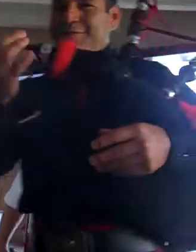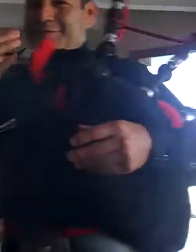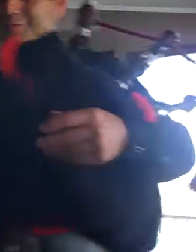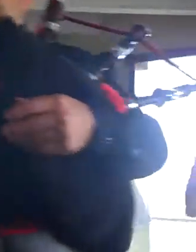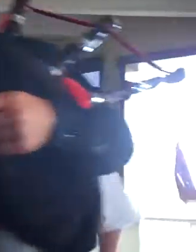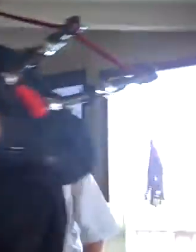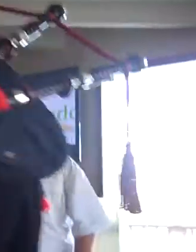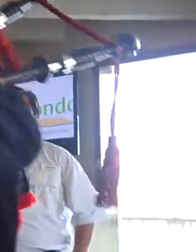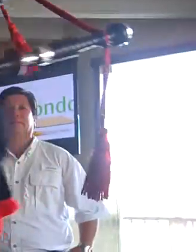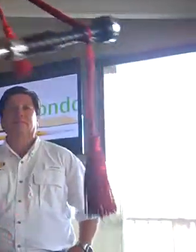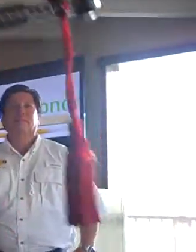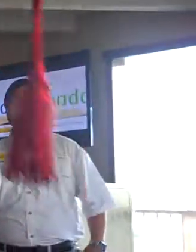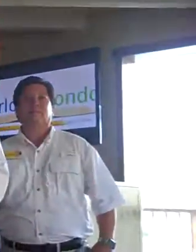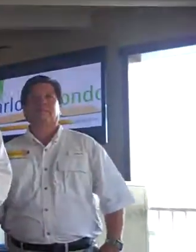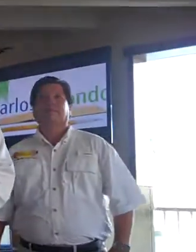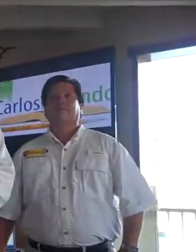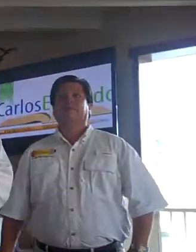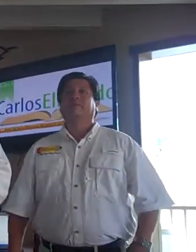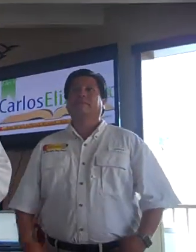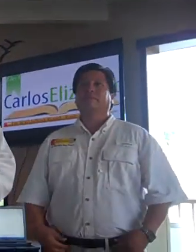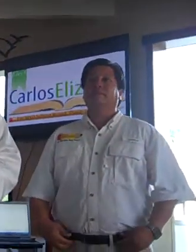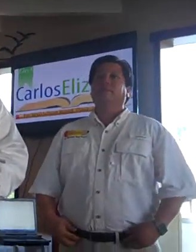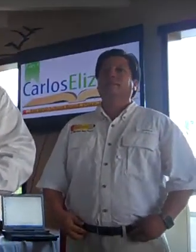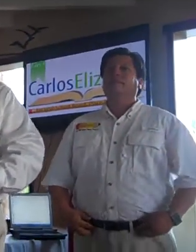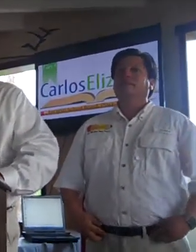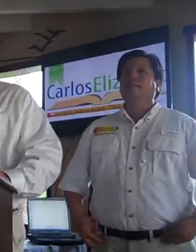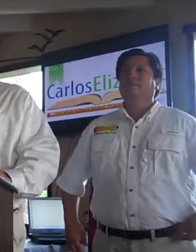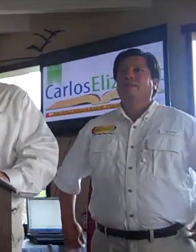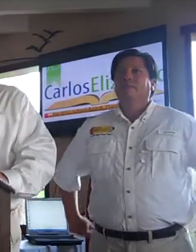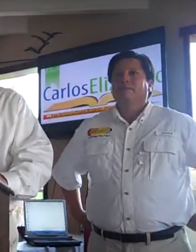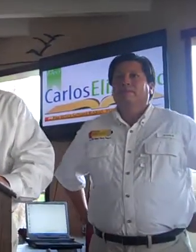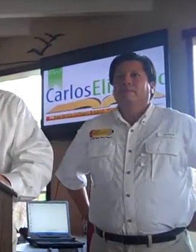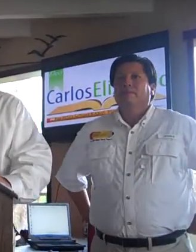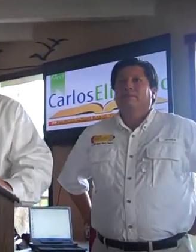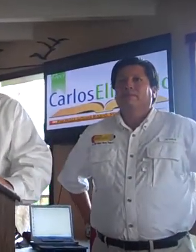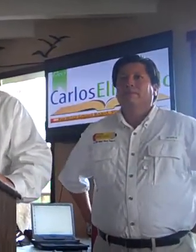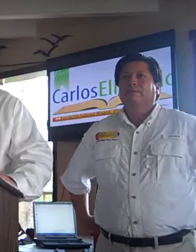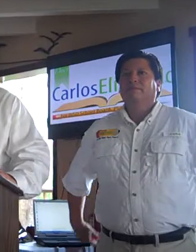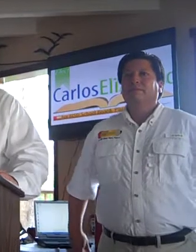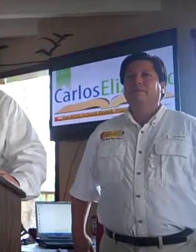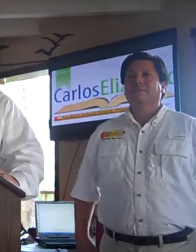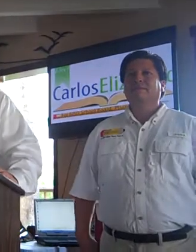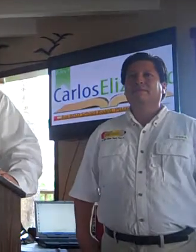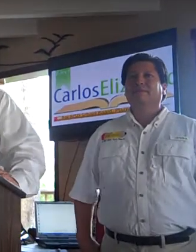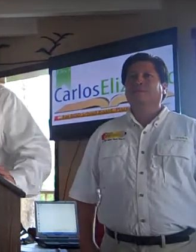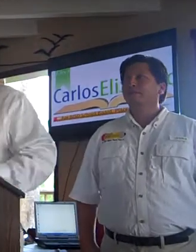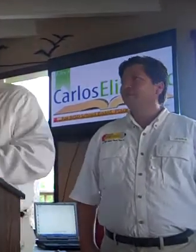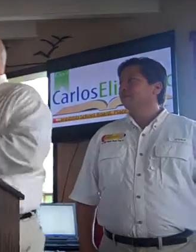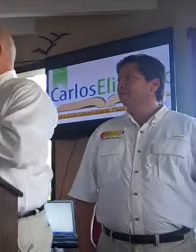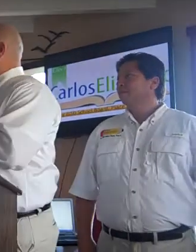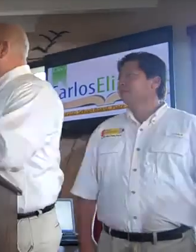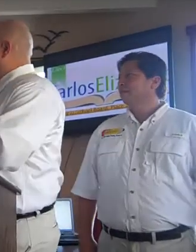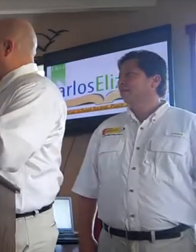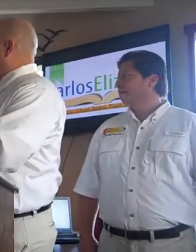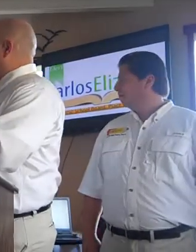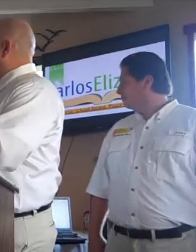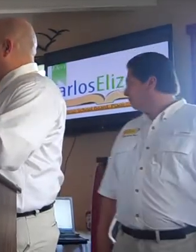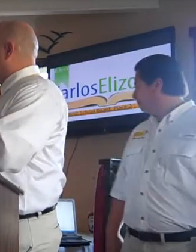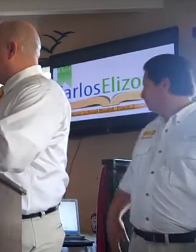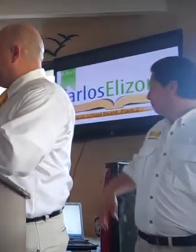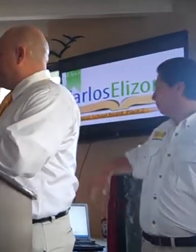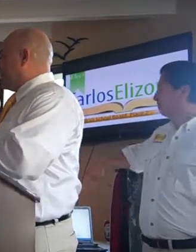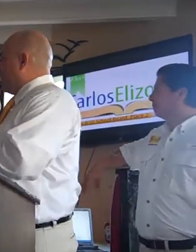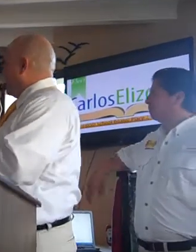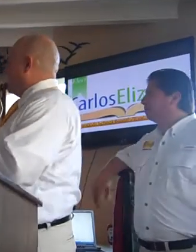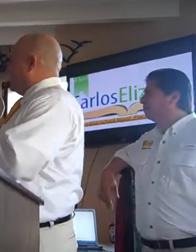Once again, want to thank Desi, Tristan, for coming out here and showing us little tunes there. Also, want to thank Alex